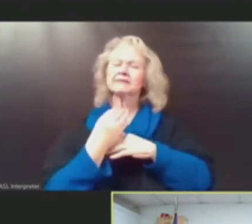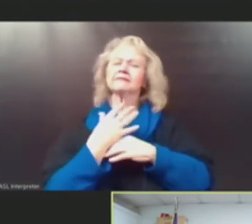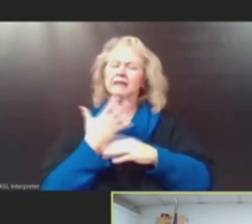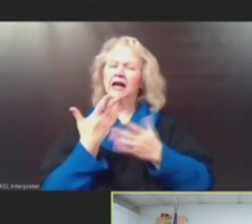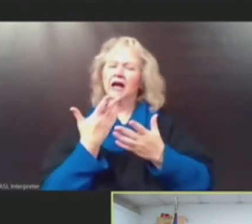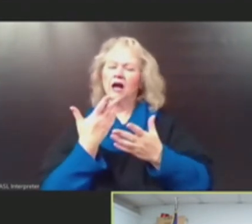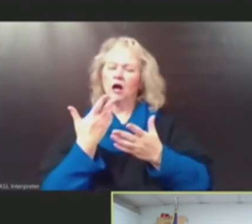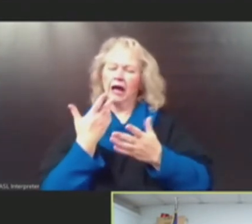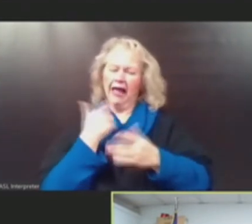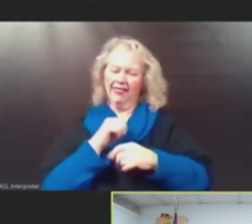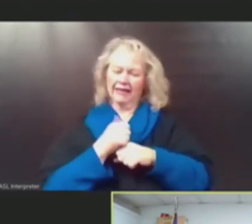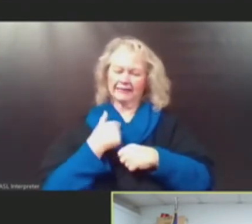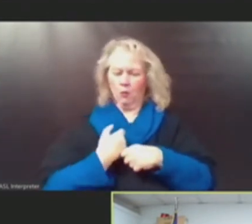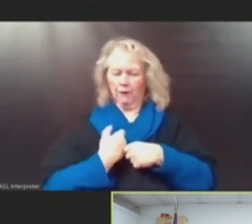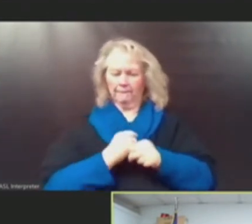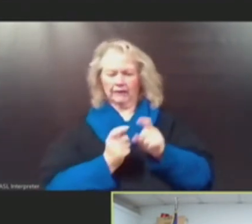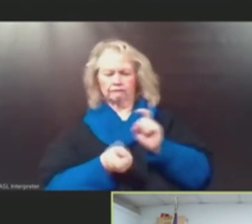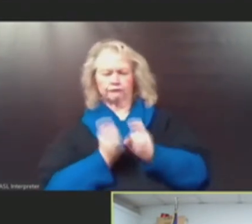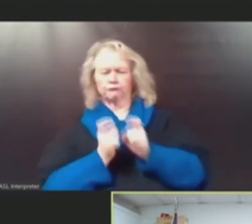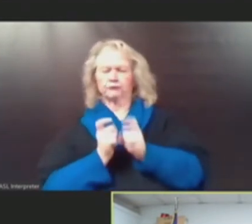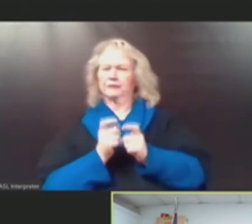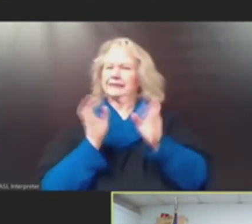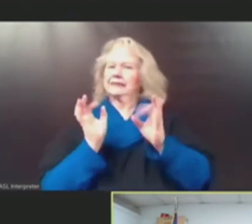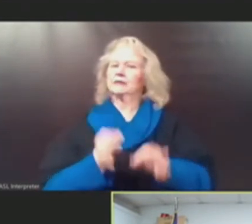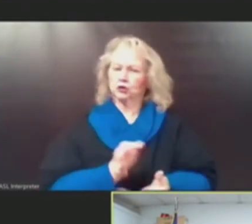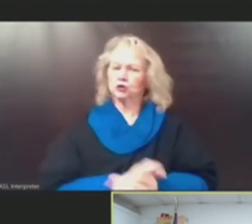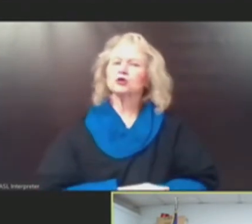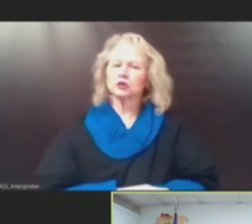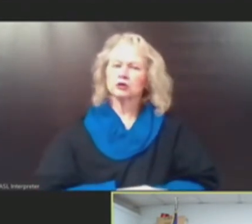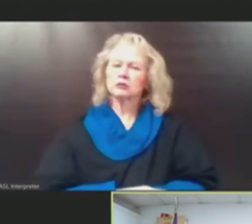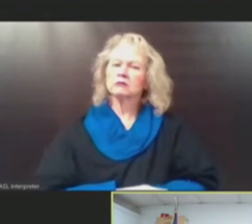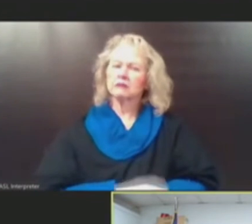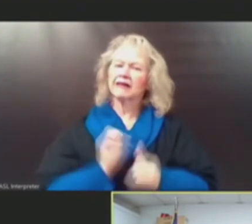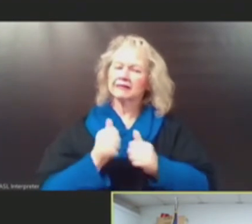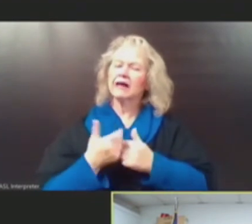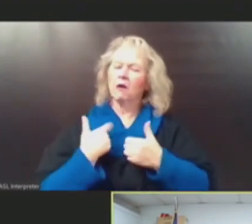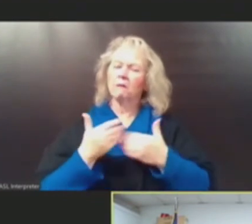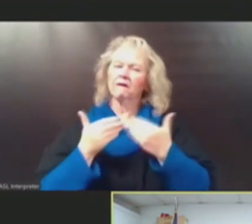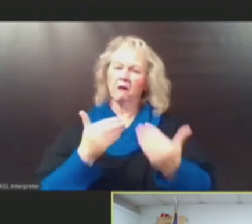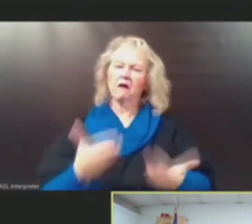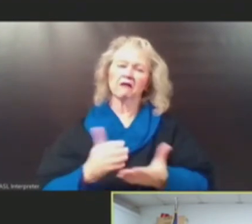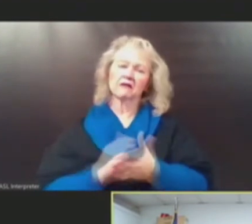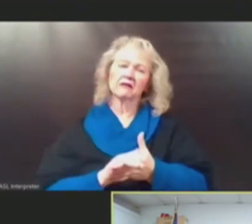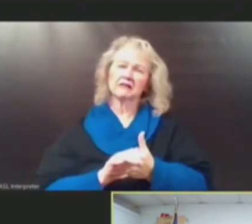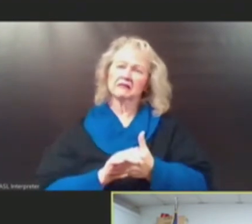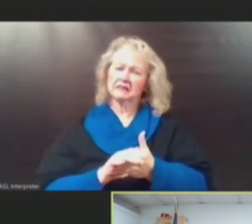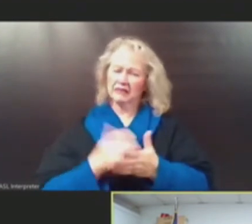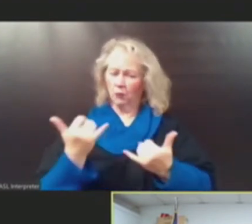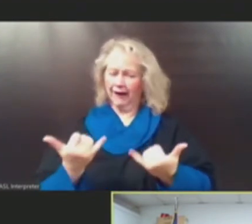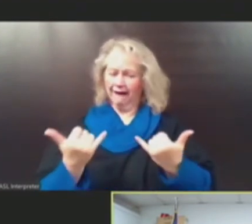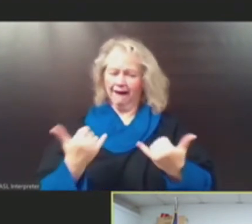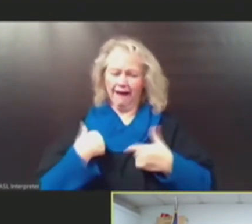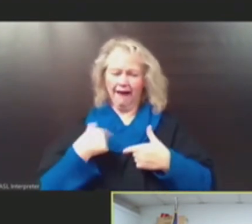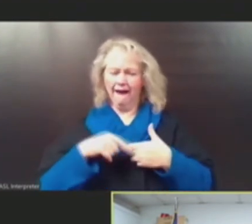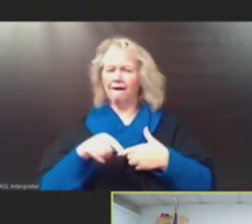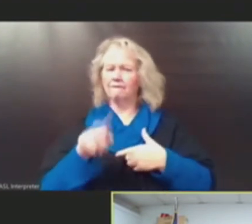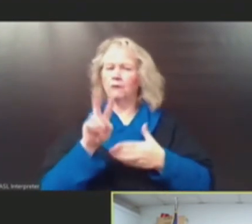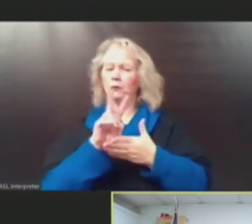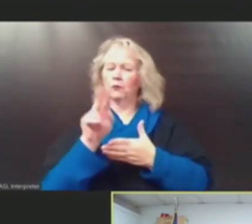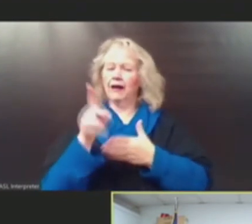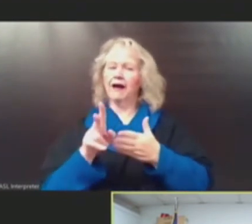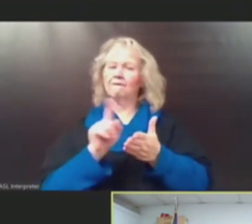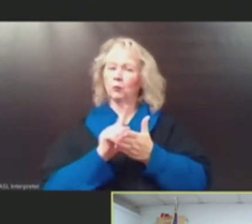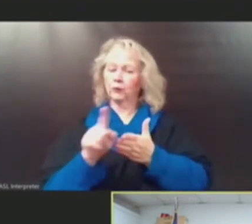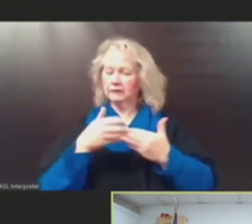at least base those modifications on, uh, and to move forward with. I think we have two and a half weeks to discuss this with our communities,